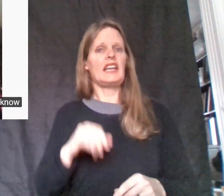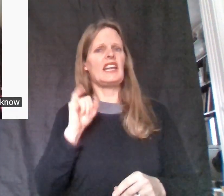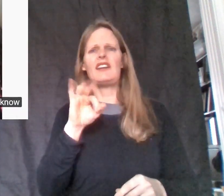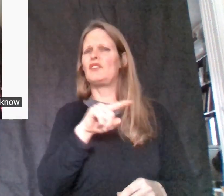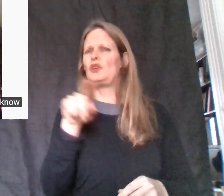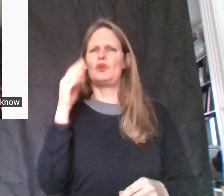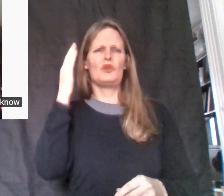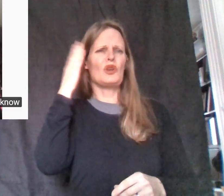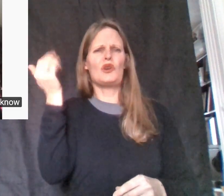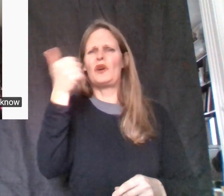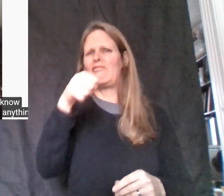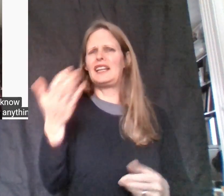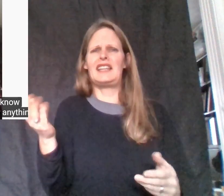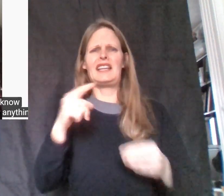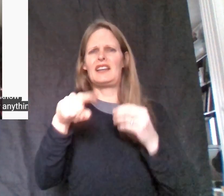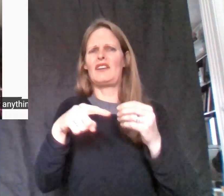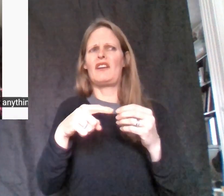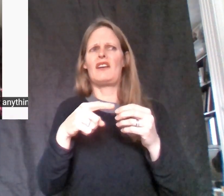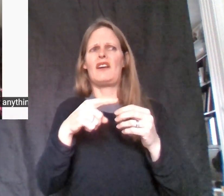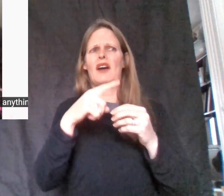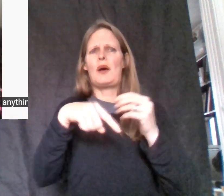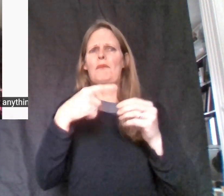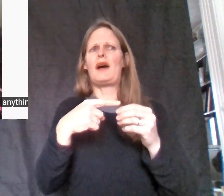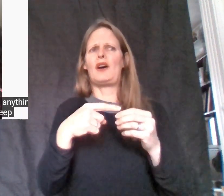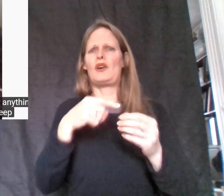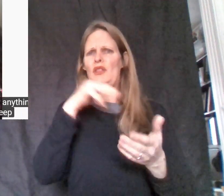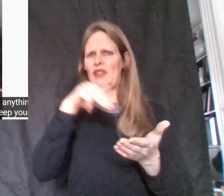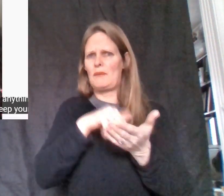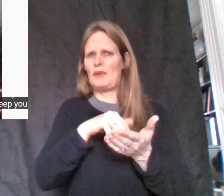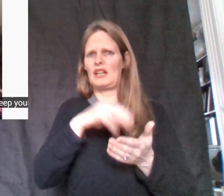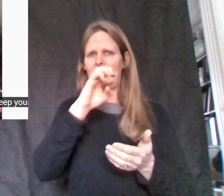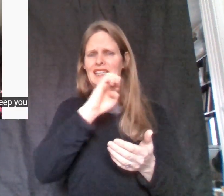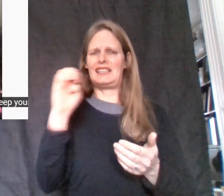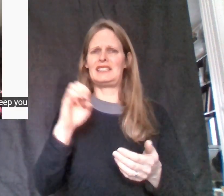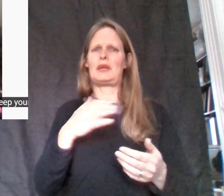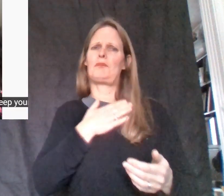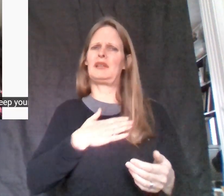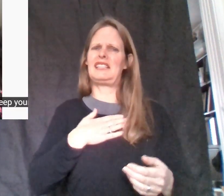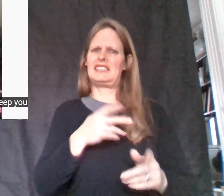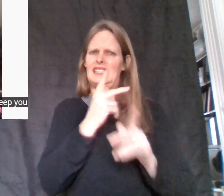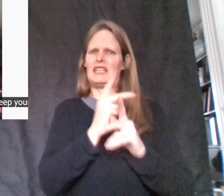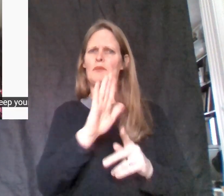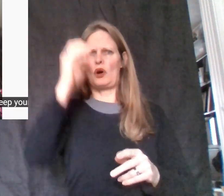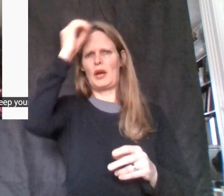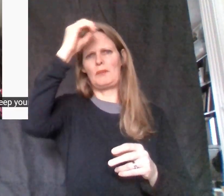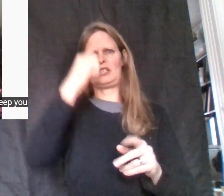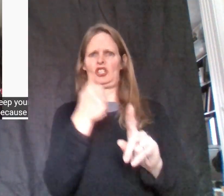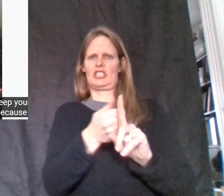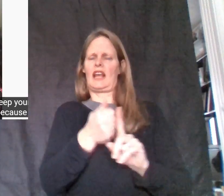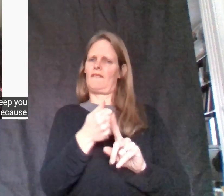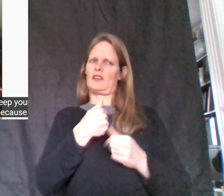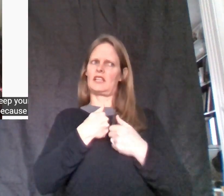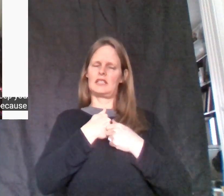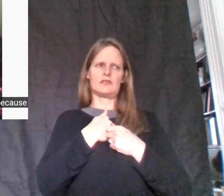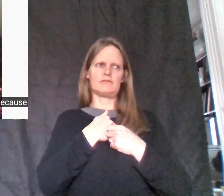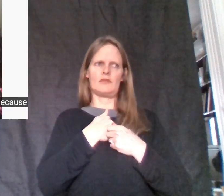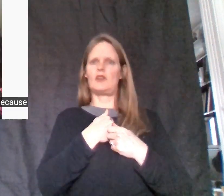guys, if you don't know anything about the Middle East, please keep your opinions to yourself. I beg you, because all you're doing